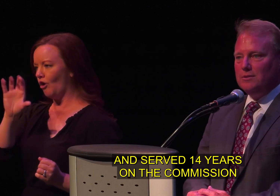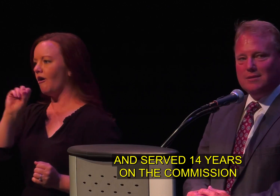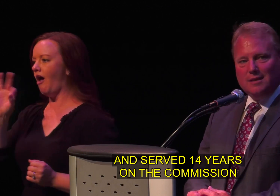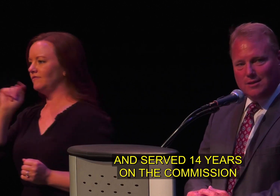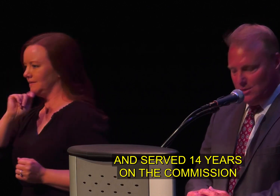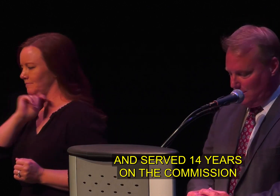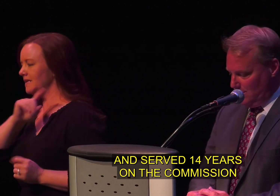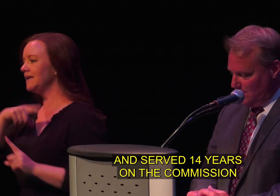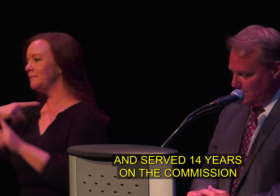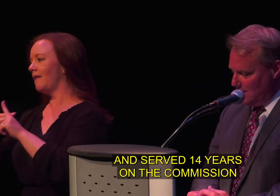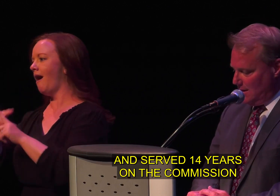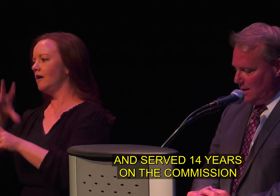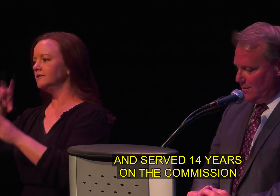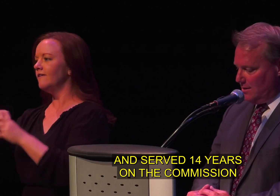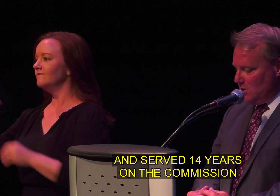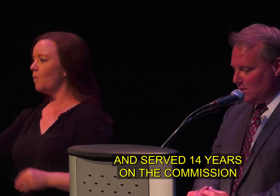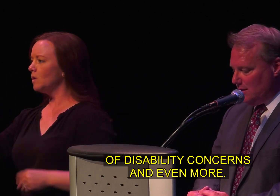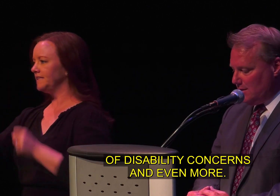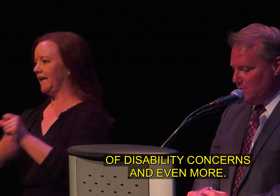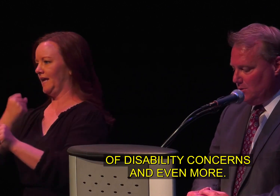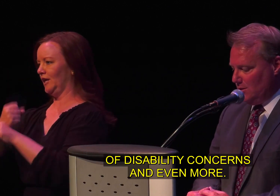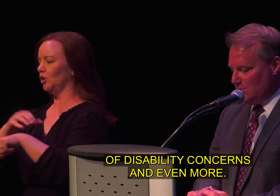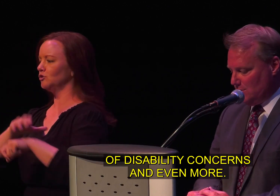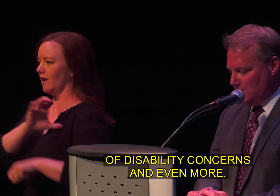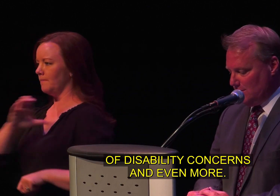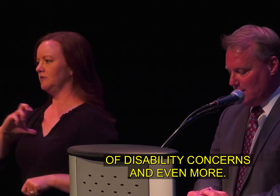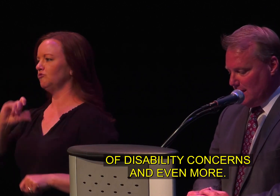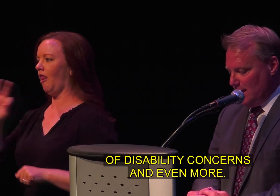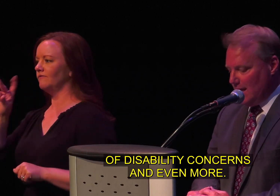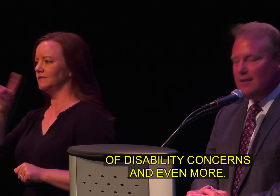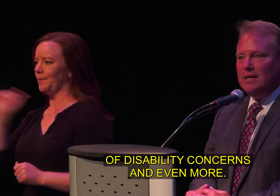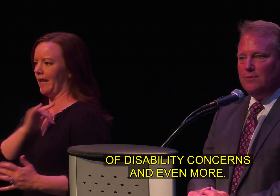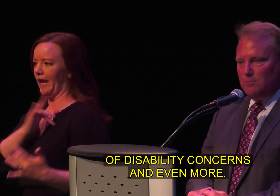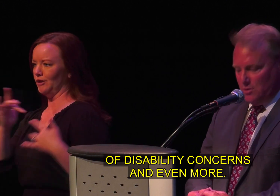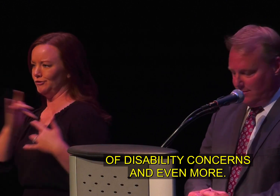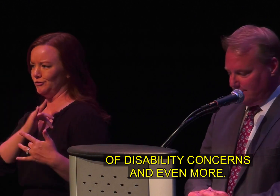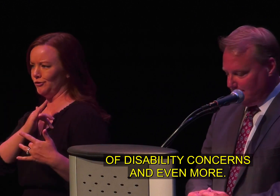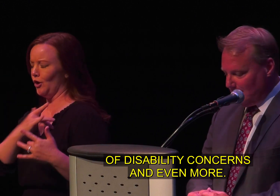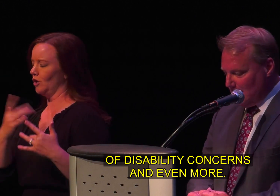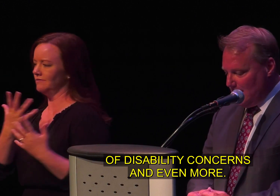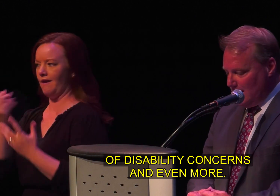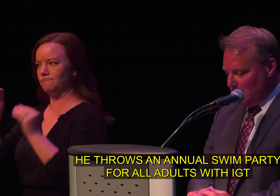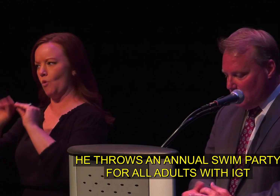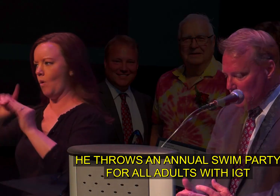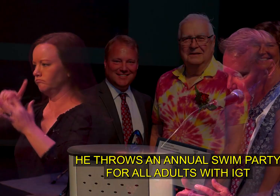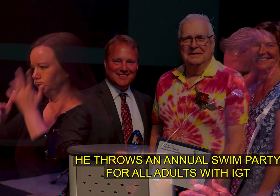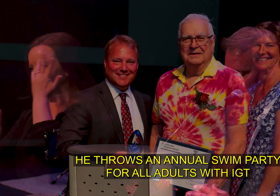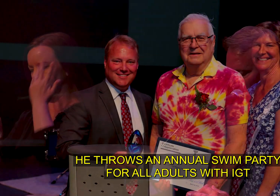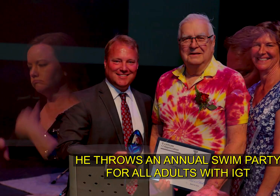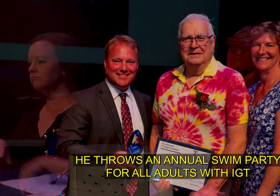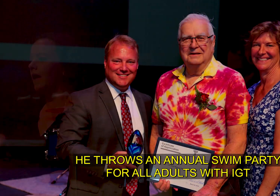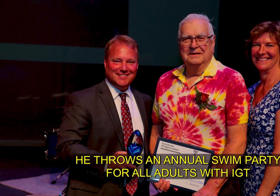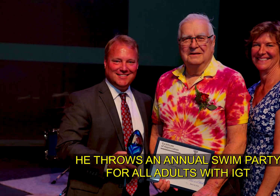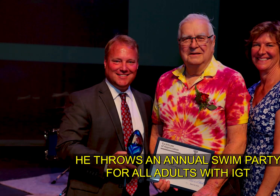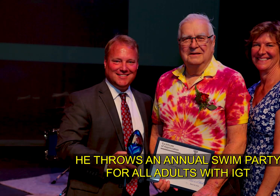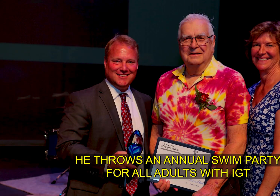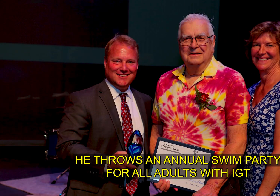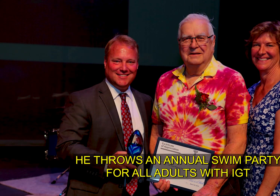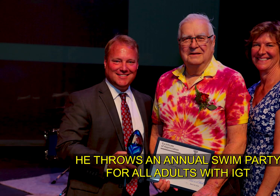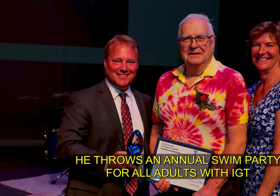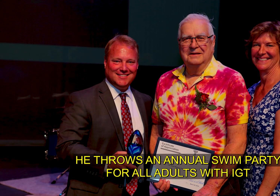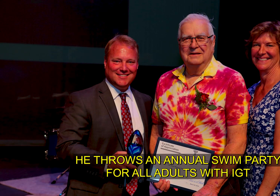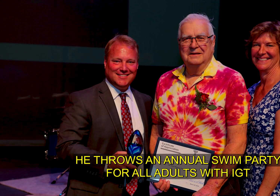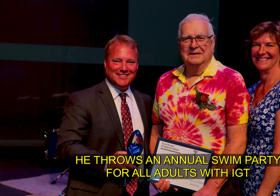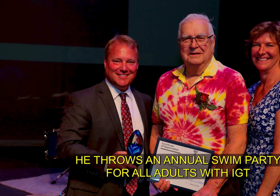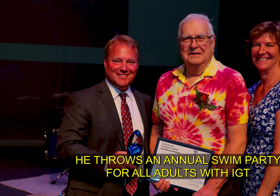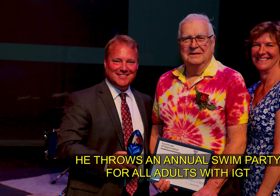served 14 years on the commission on disability concerns and even more he throws an annual swim party for all